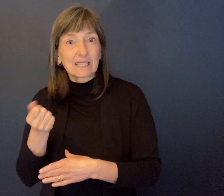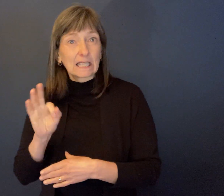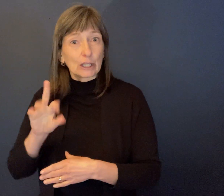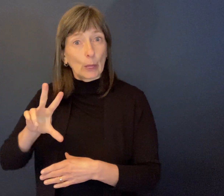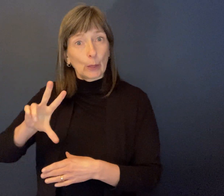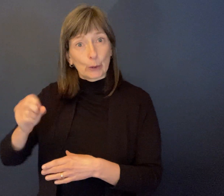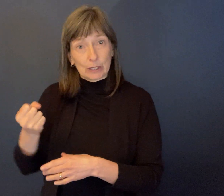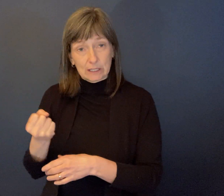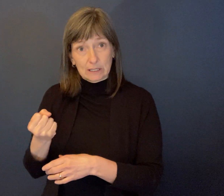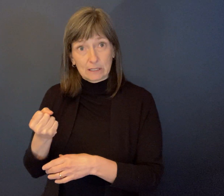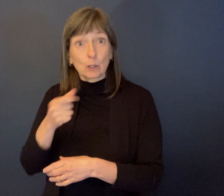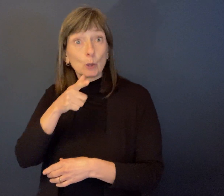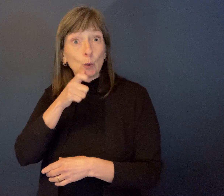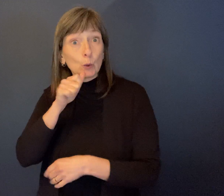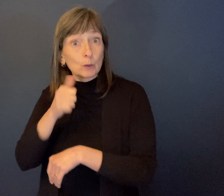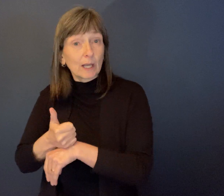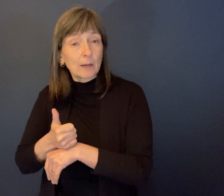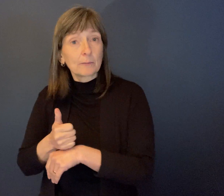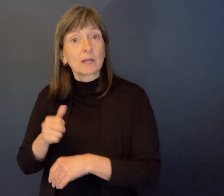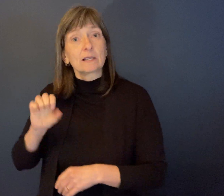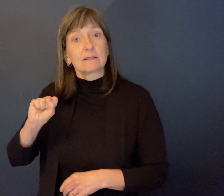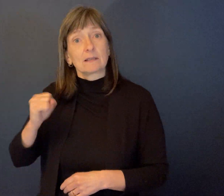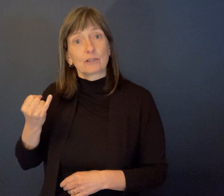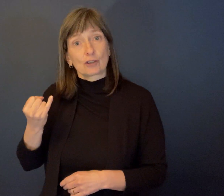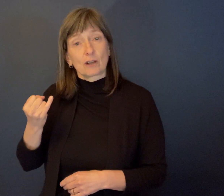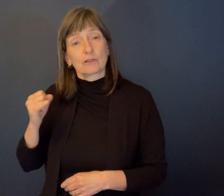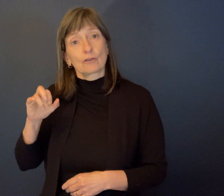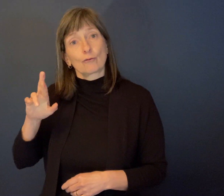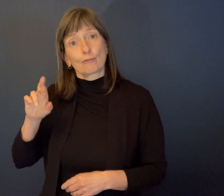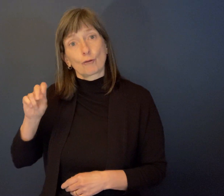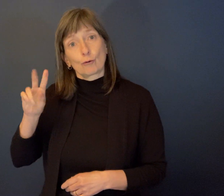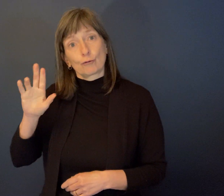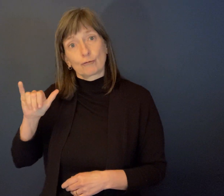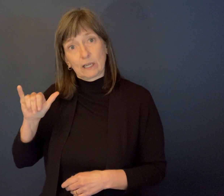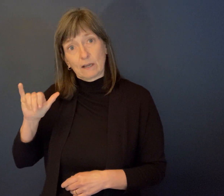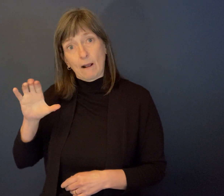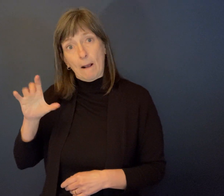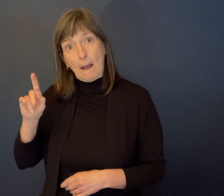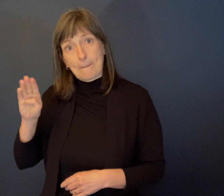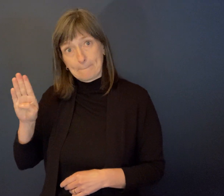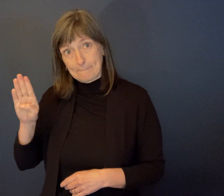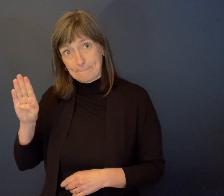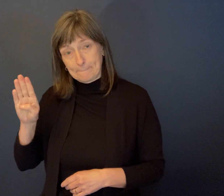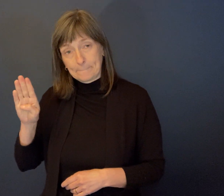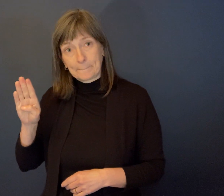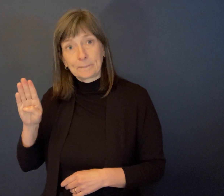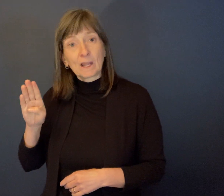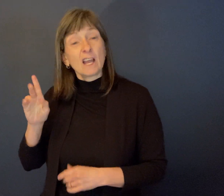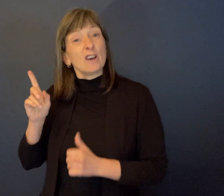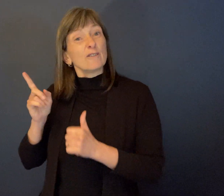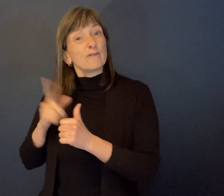started by the St. John's Rotary Club. And at that time, it was started for disadvantaged children in the city.